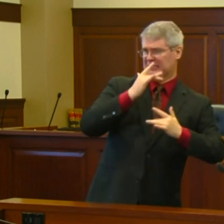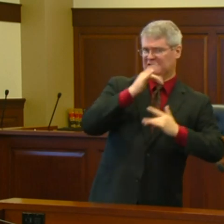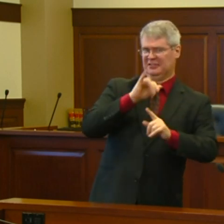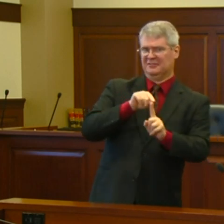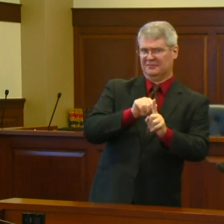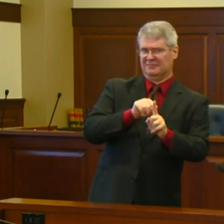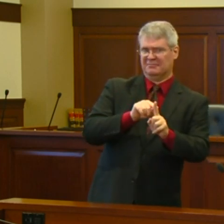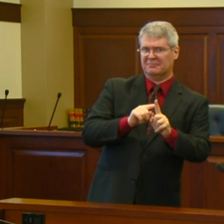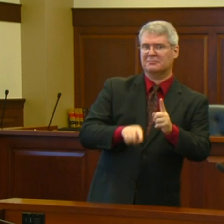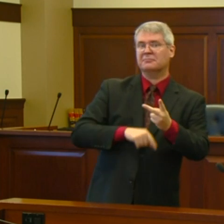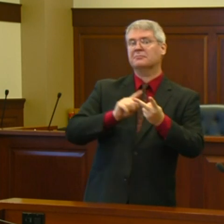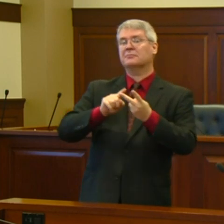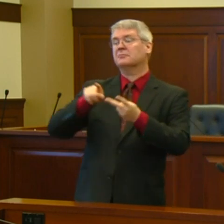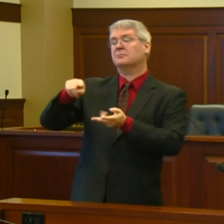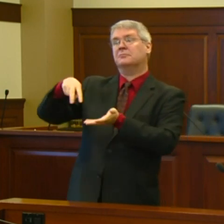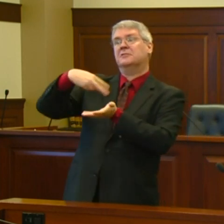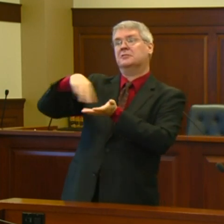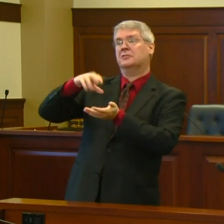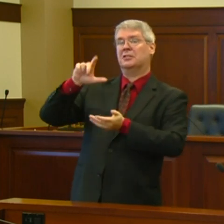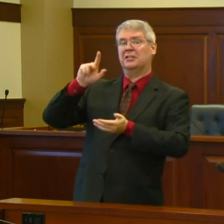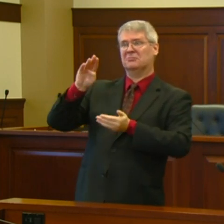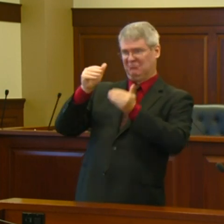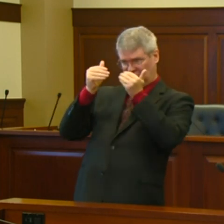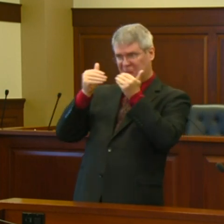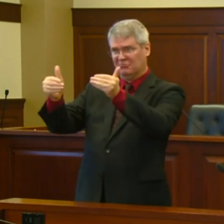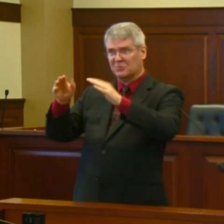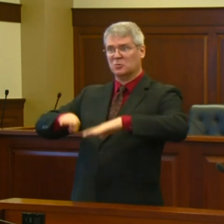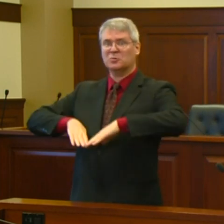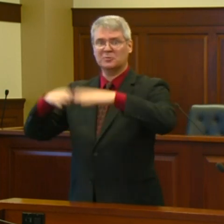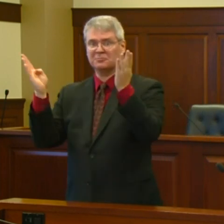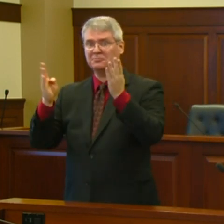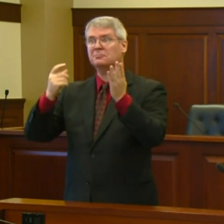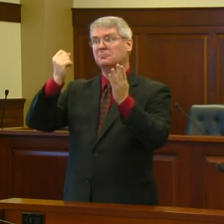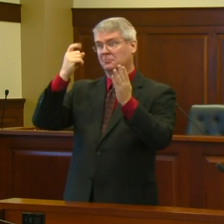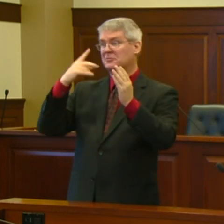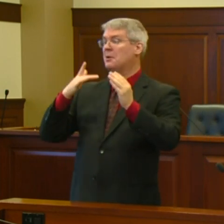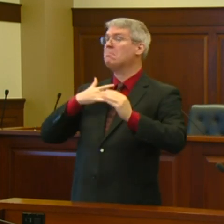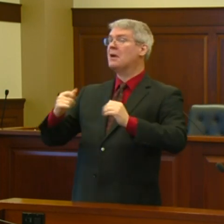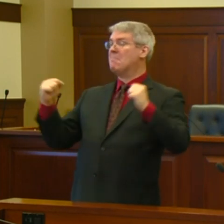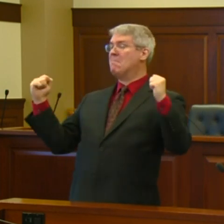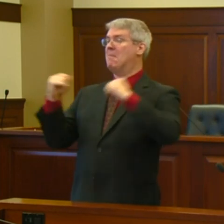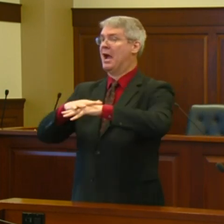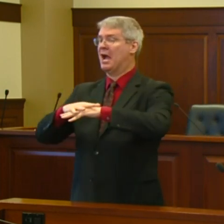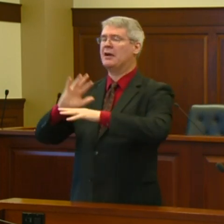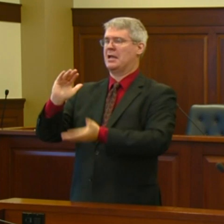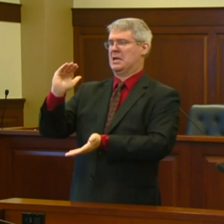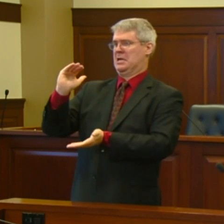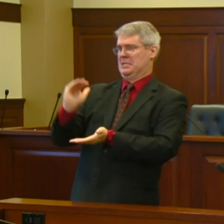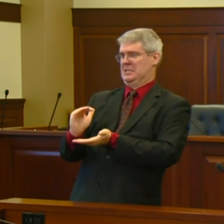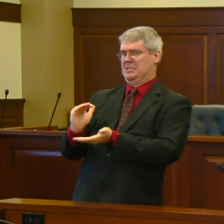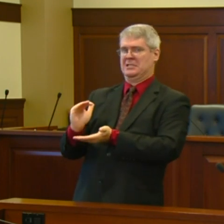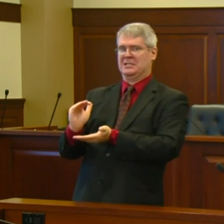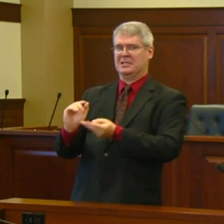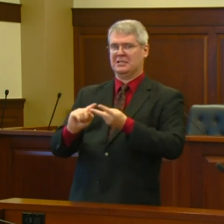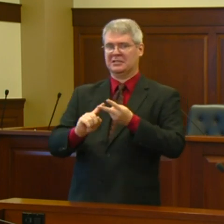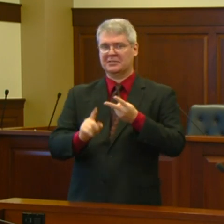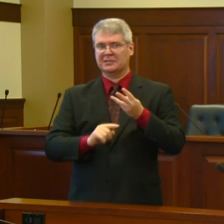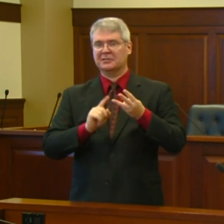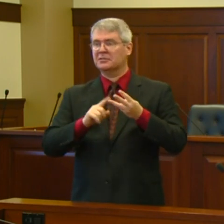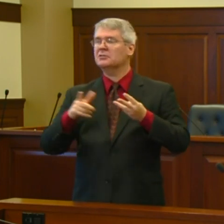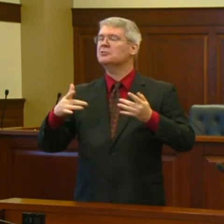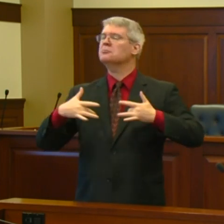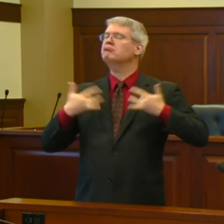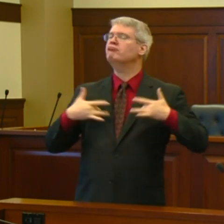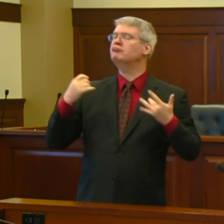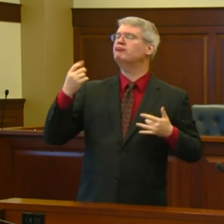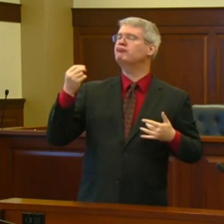standing room occupancy. Large venues such as sporting events can operate under limited physical